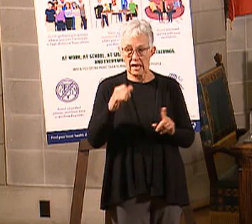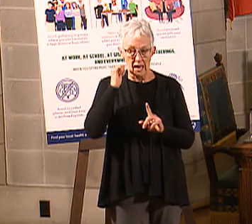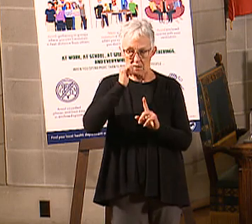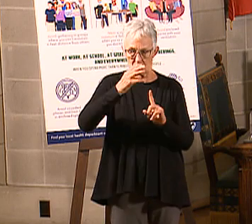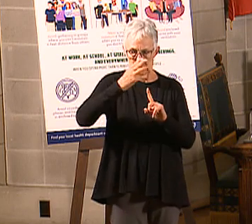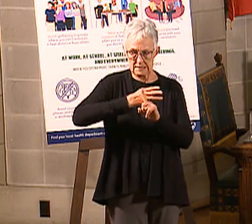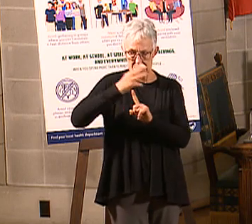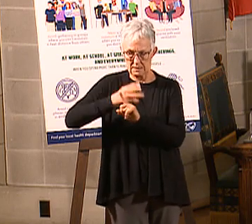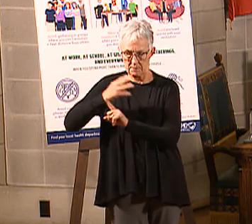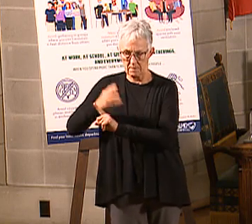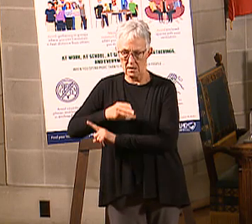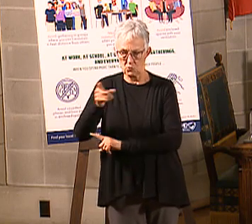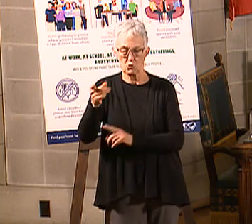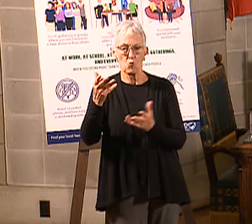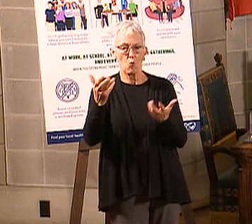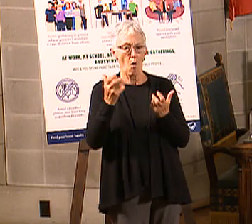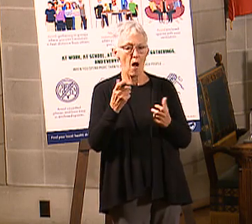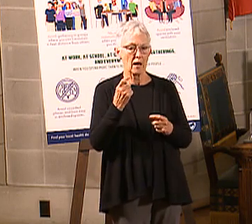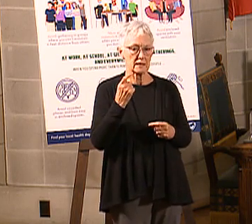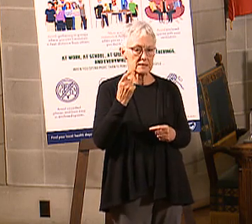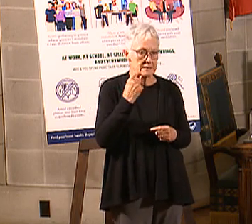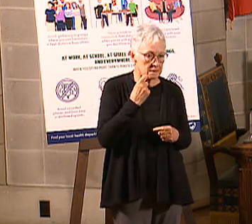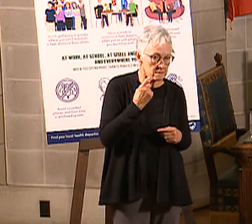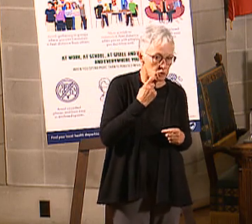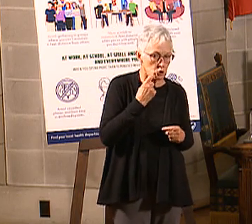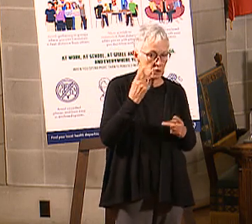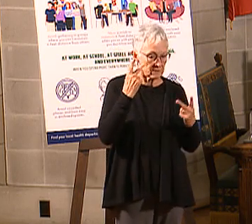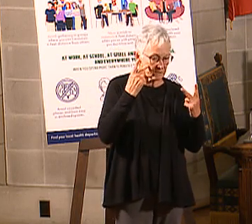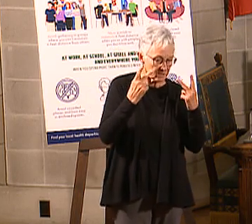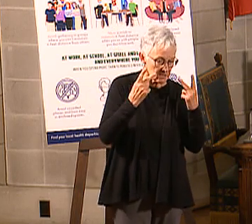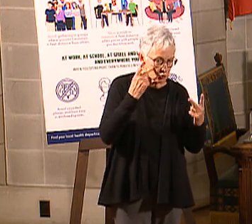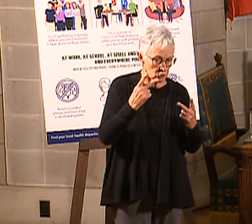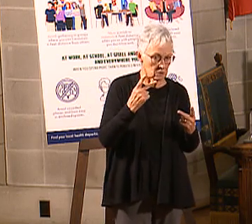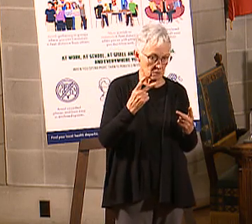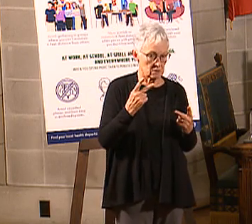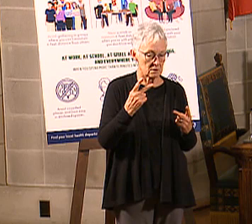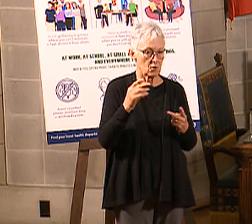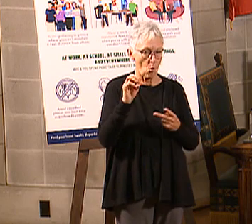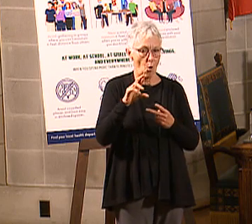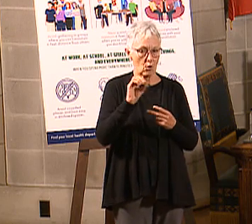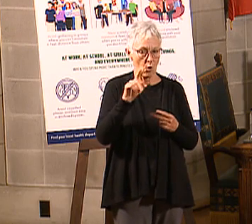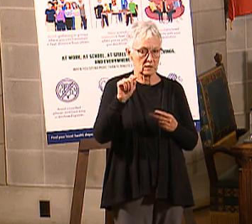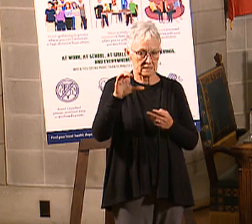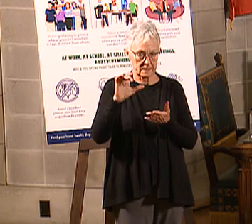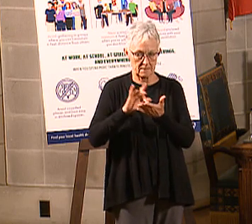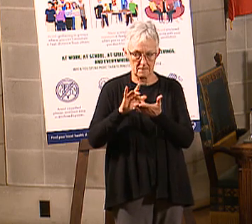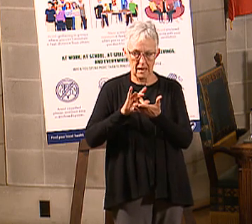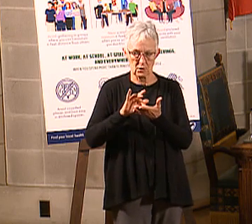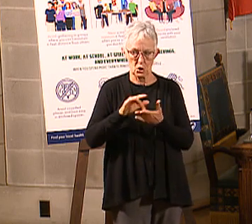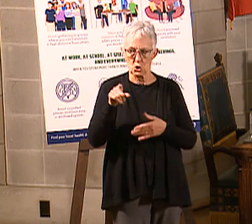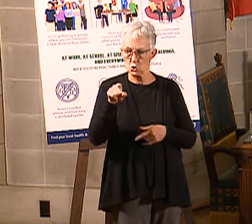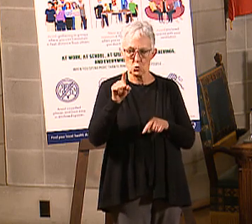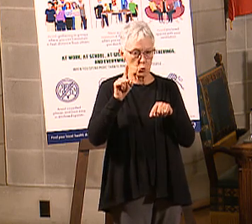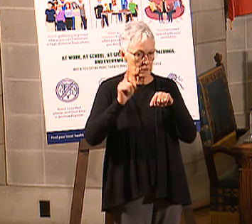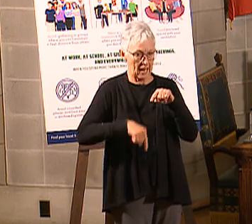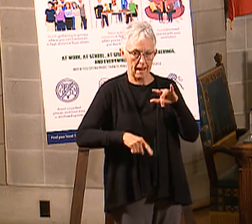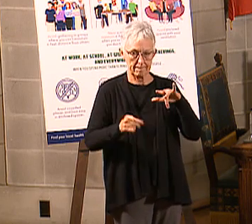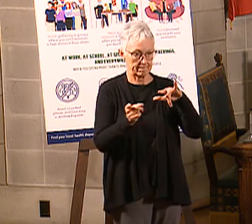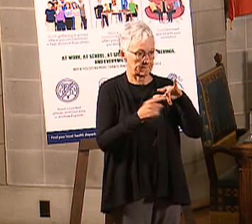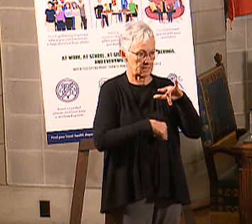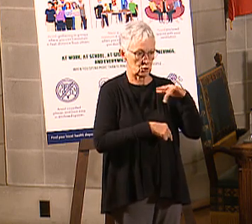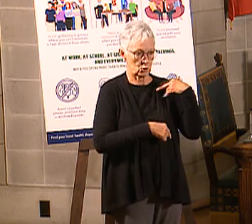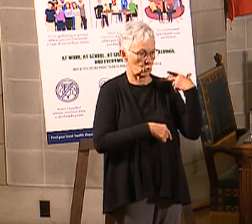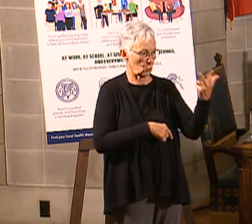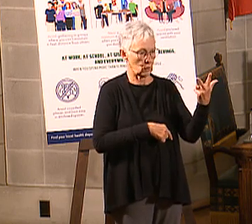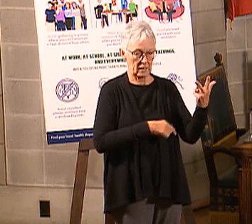over-the-counter medications, you cannot miss three or more appointments without a good reason in a six-month benefit